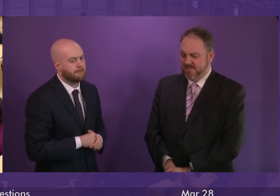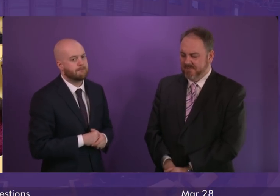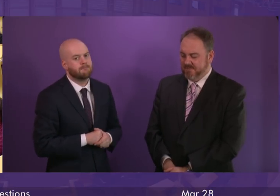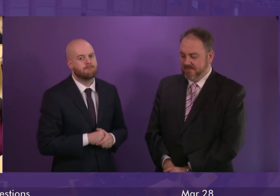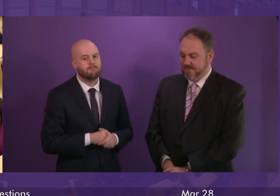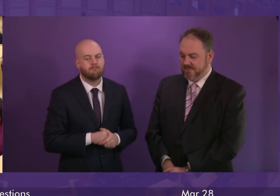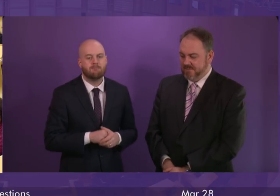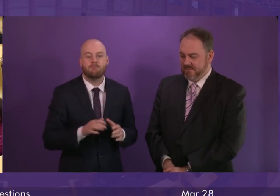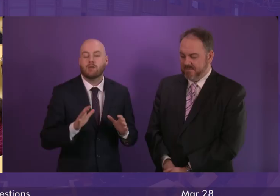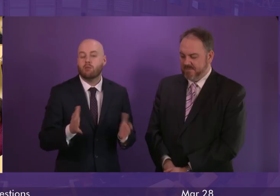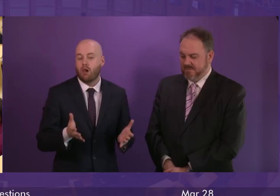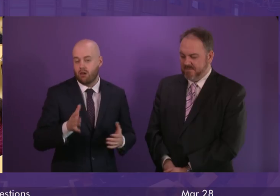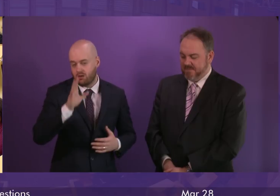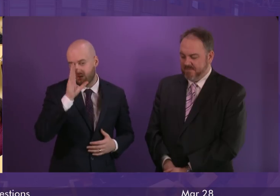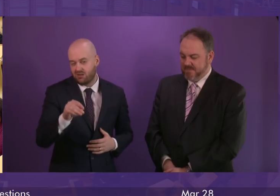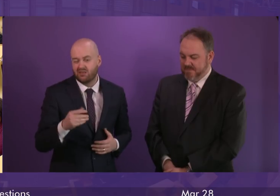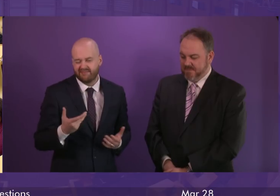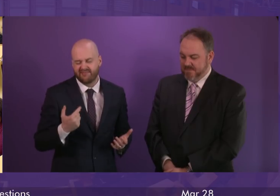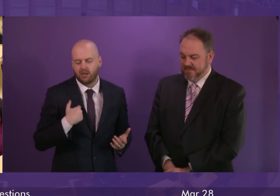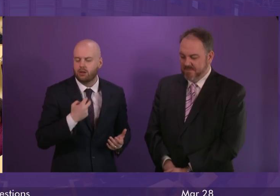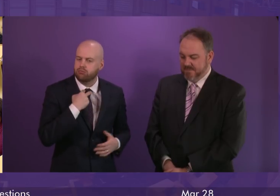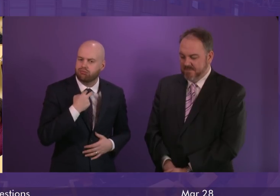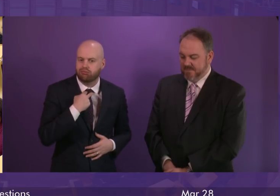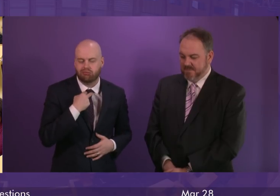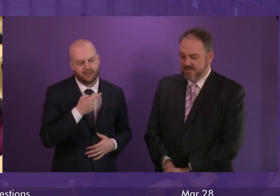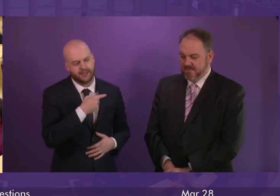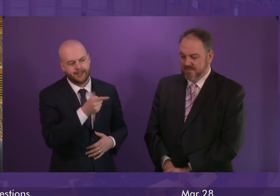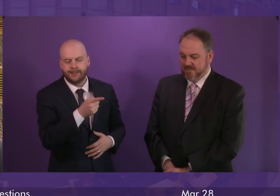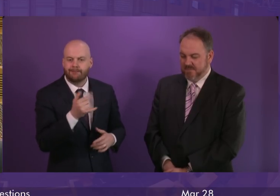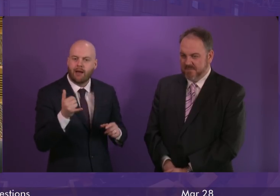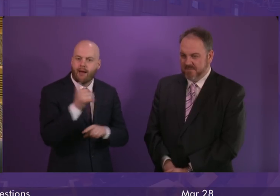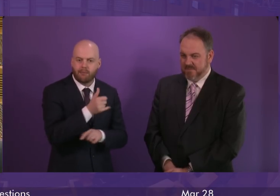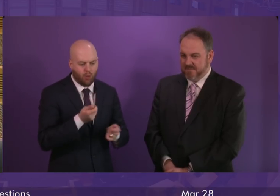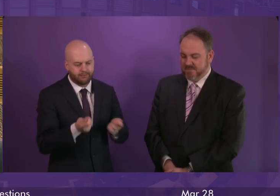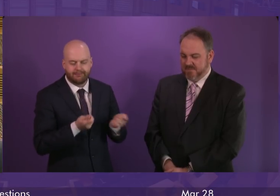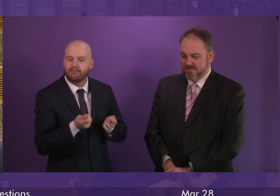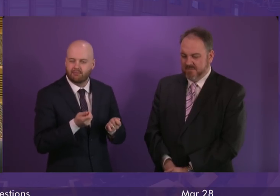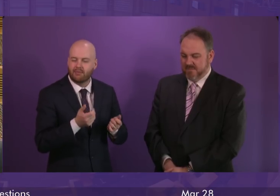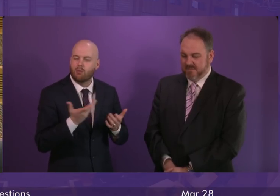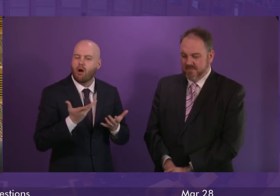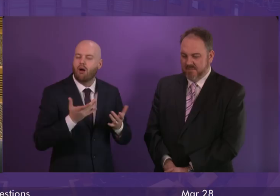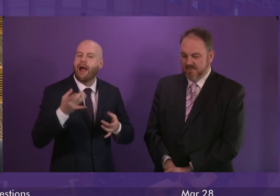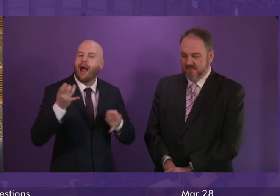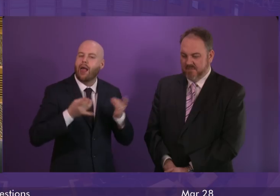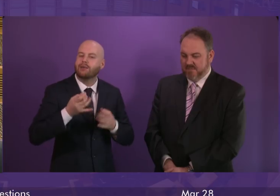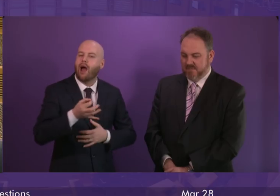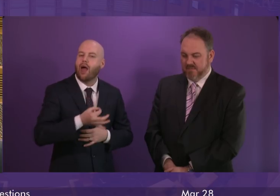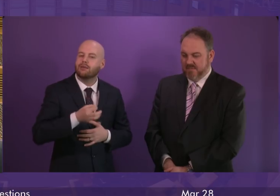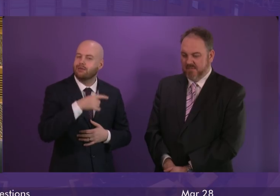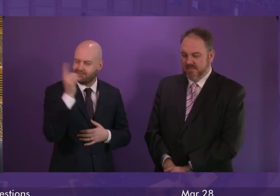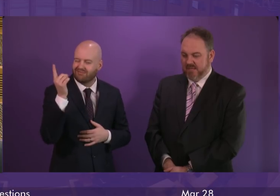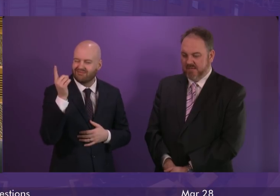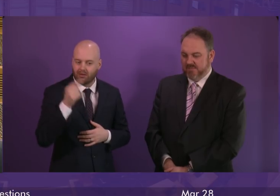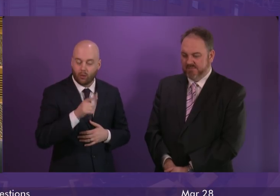am extremely disappointed about the planned strike action. Highlands and Islands airports are covered by our public sector pay policy.